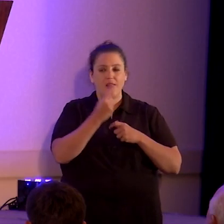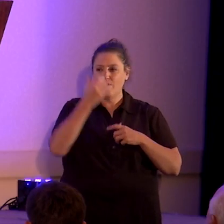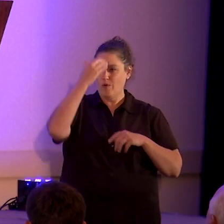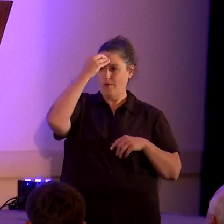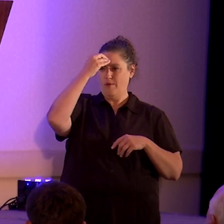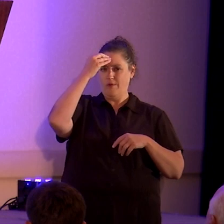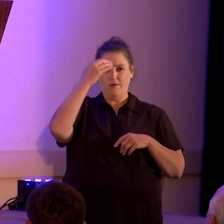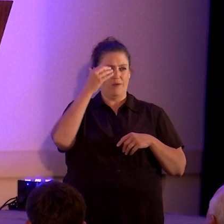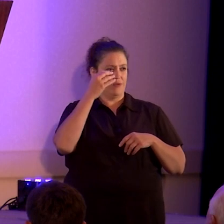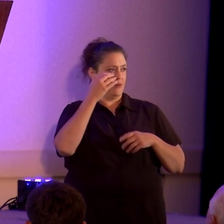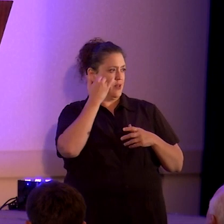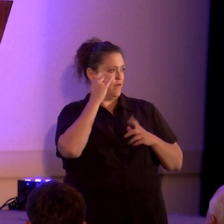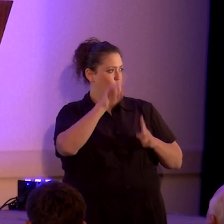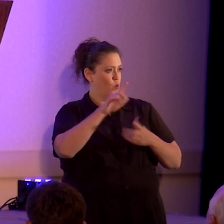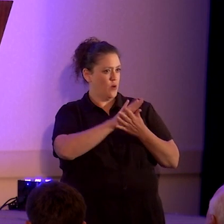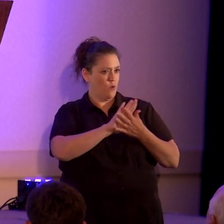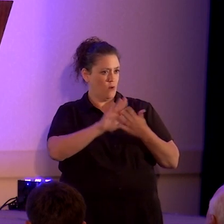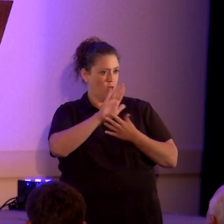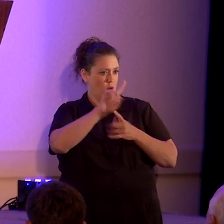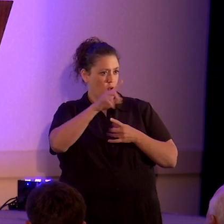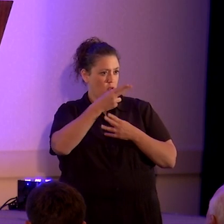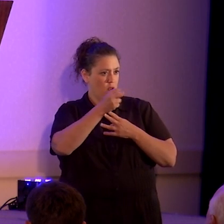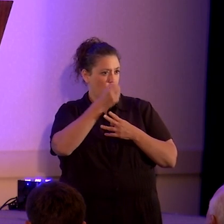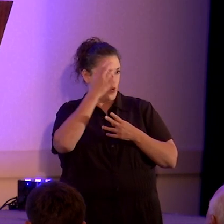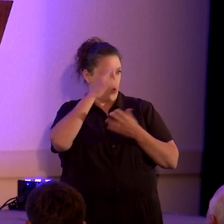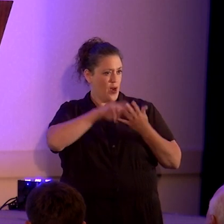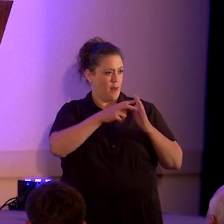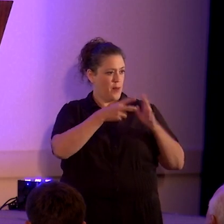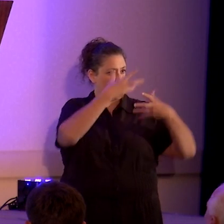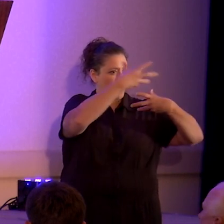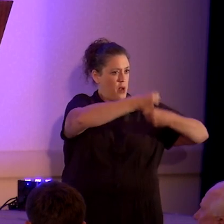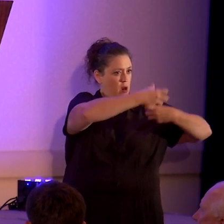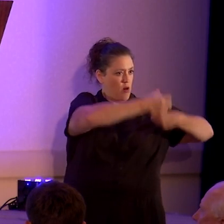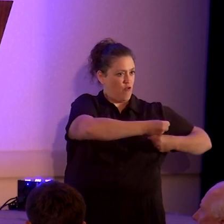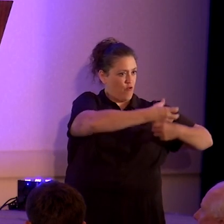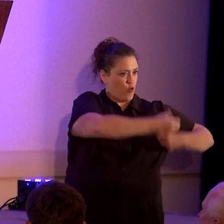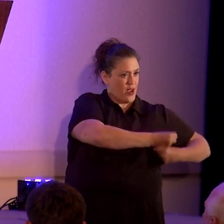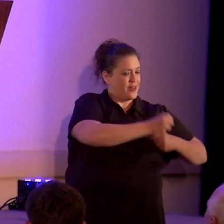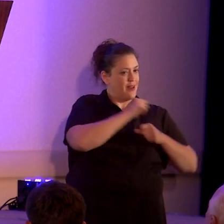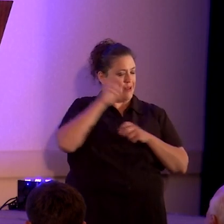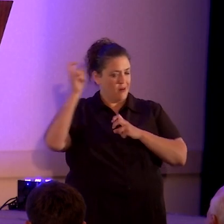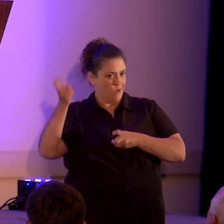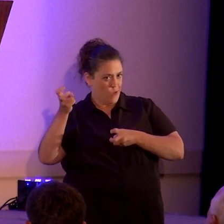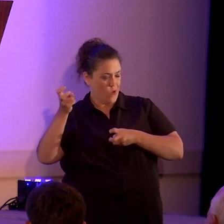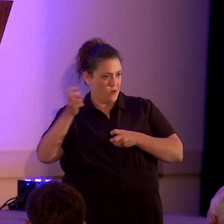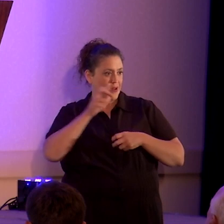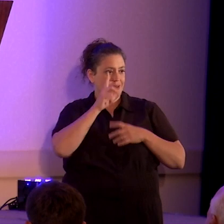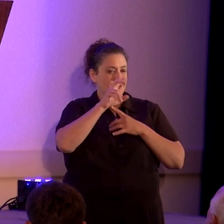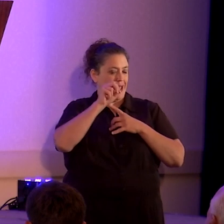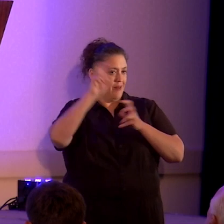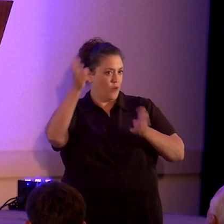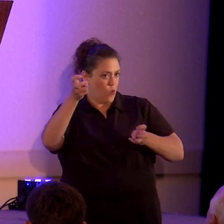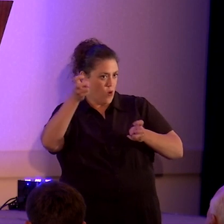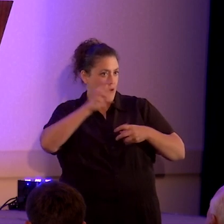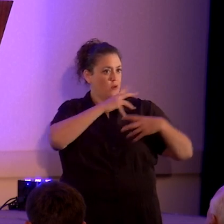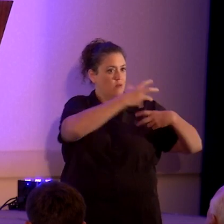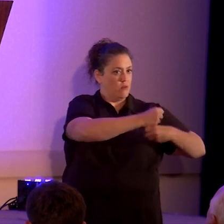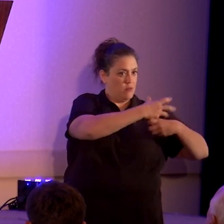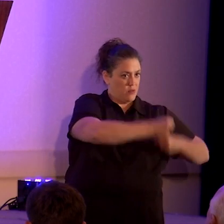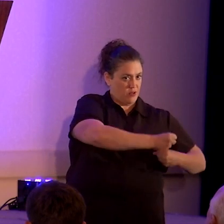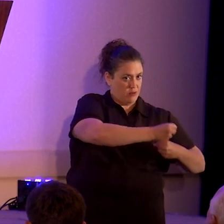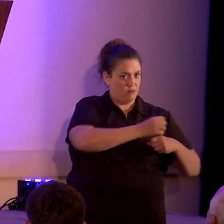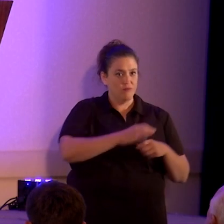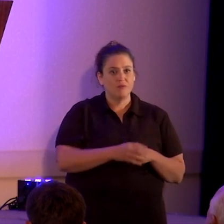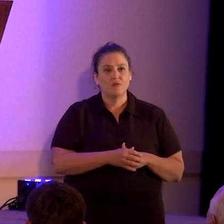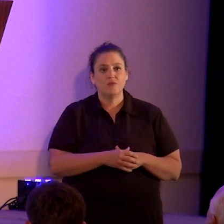college knows what – or high school knows what a paraphrase is compared to a quote. A paraphrase is not a quote, not even a quote, to use that phrase.